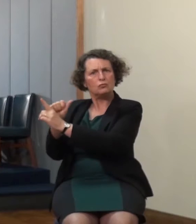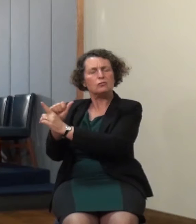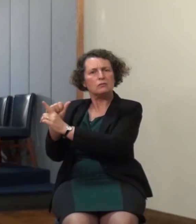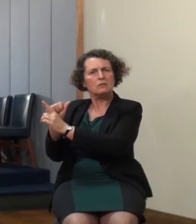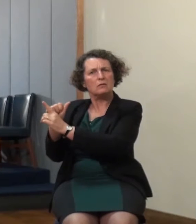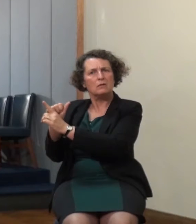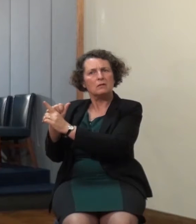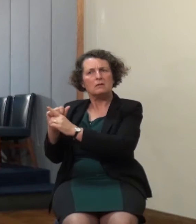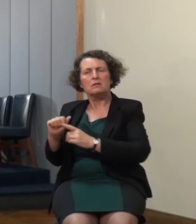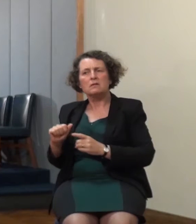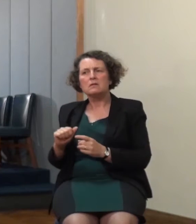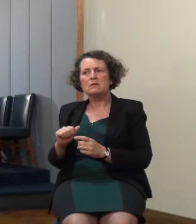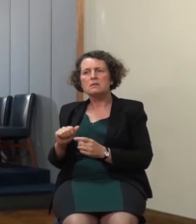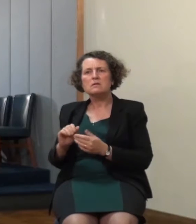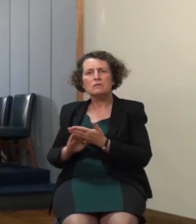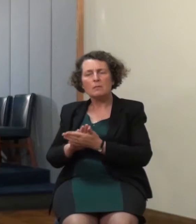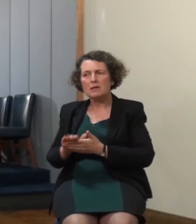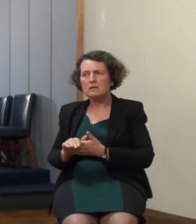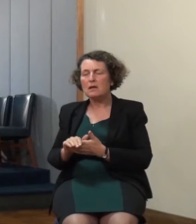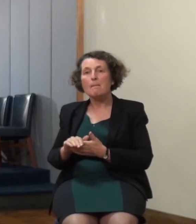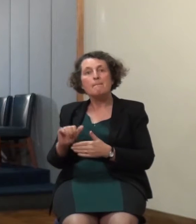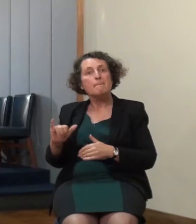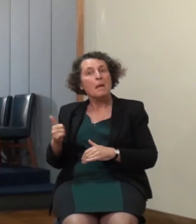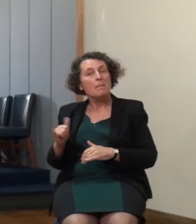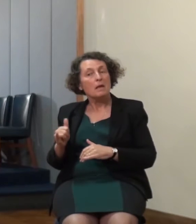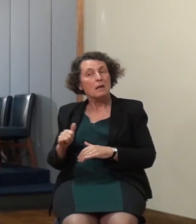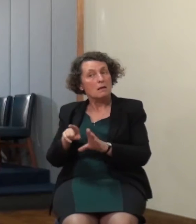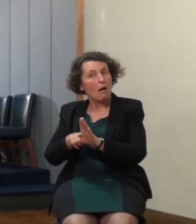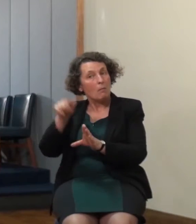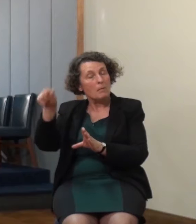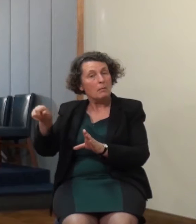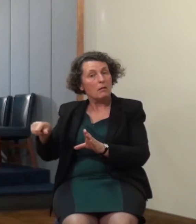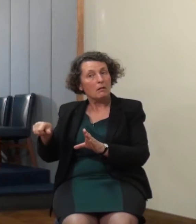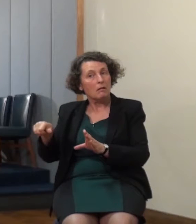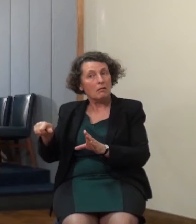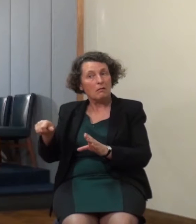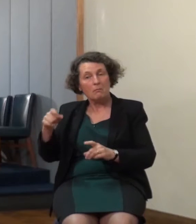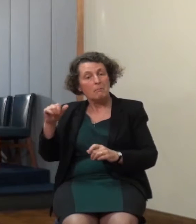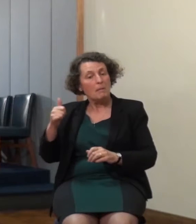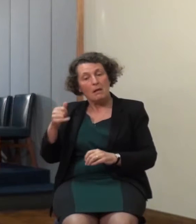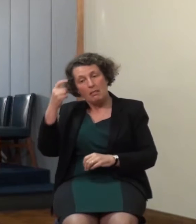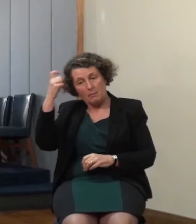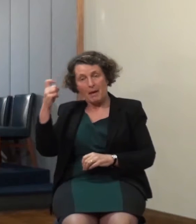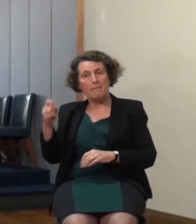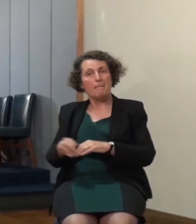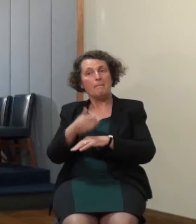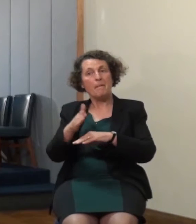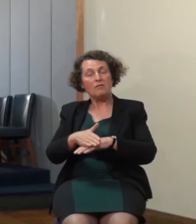if we're young my marriage the most important thing it could possibly be that